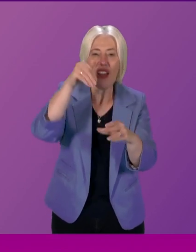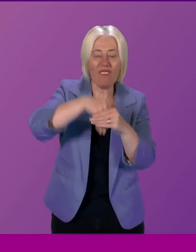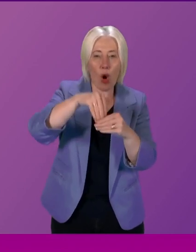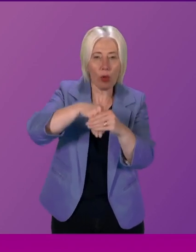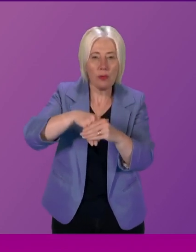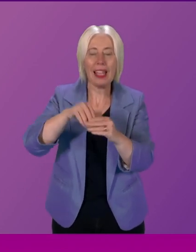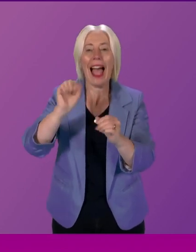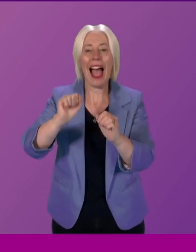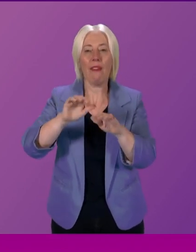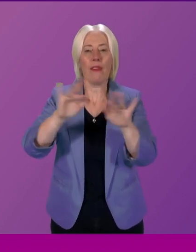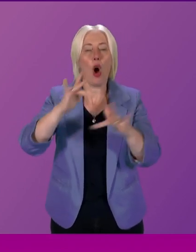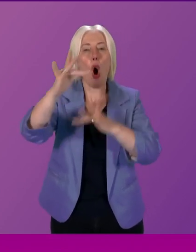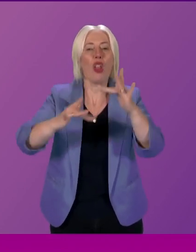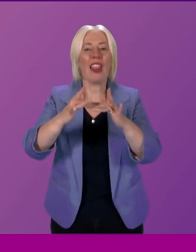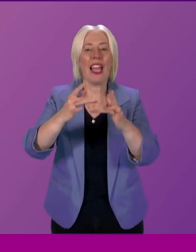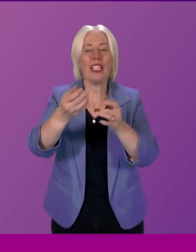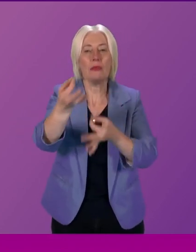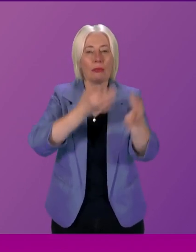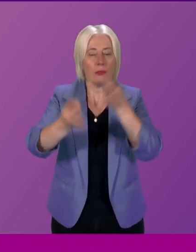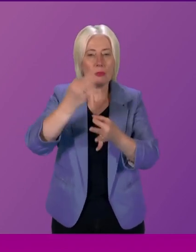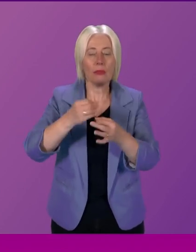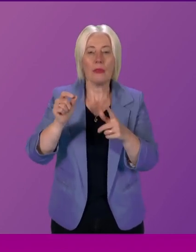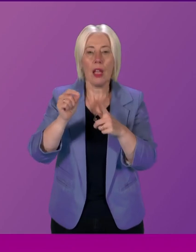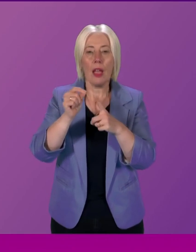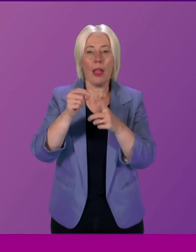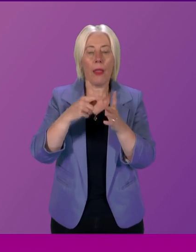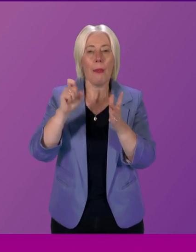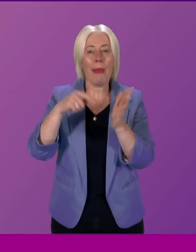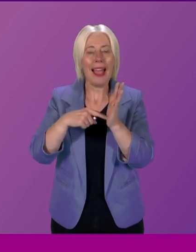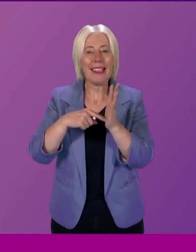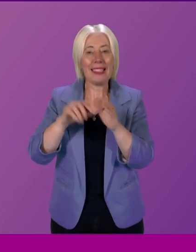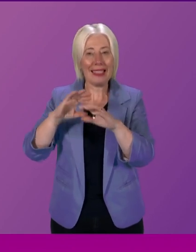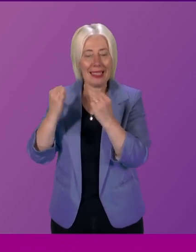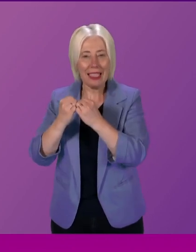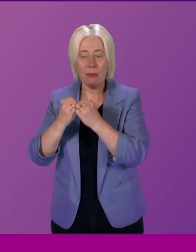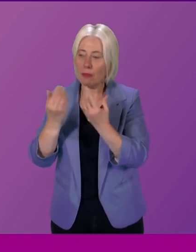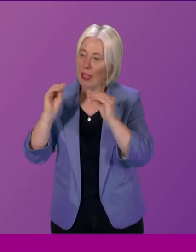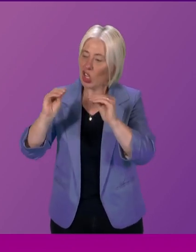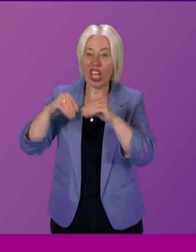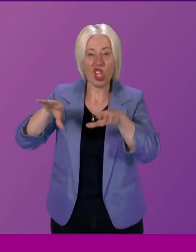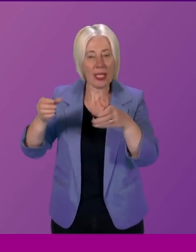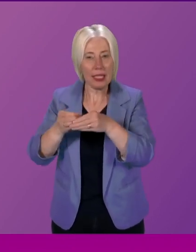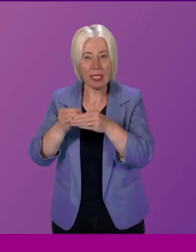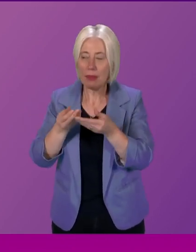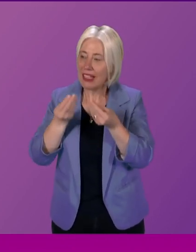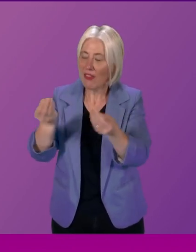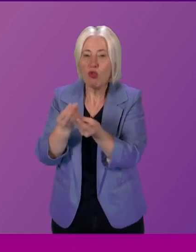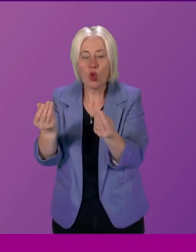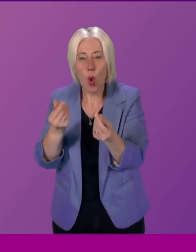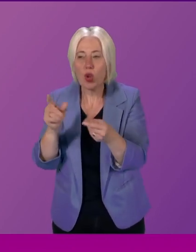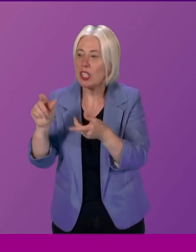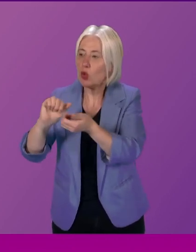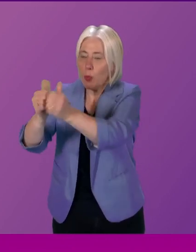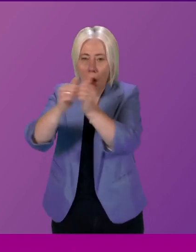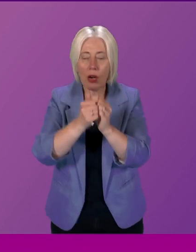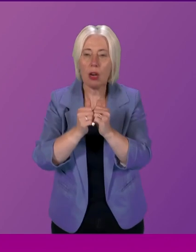the main online platform the PAC team and the parliament's education team provided support resources to partners and communities to